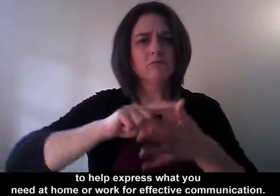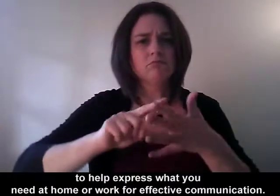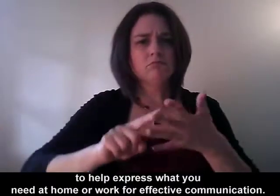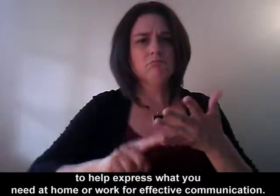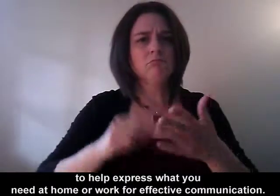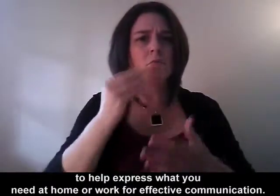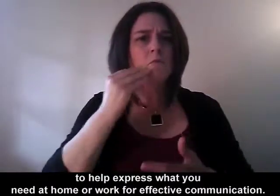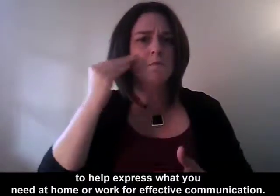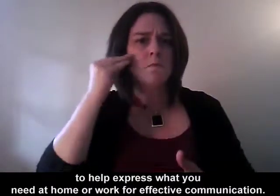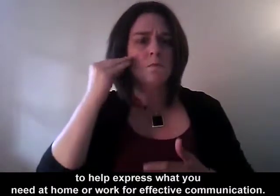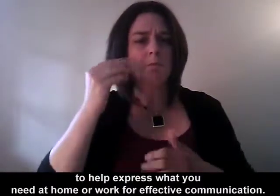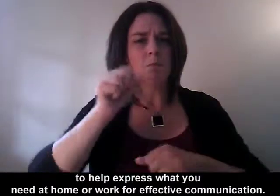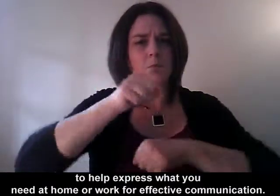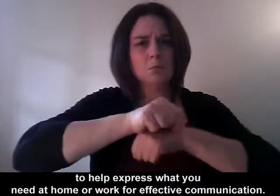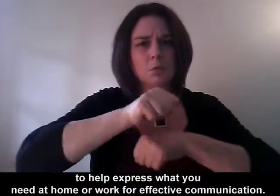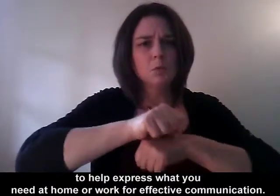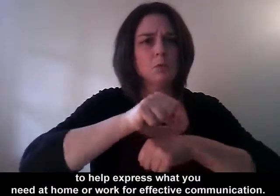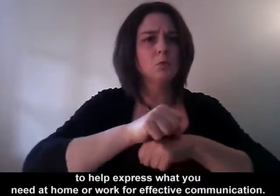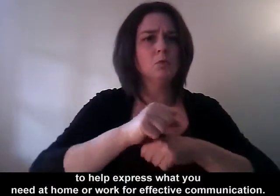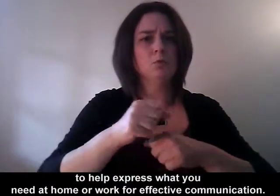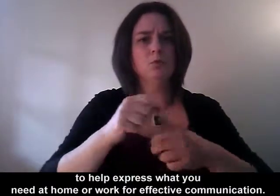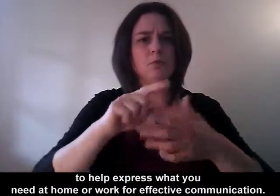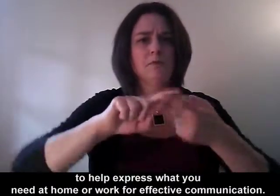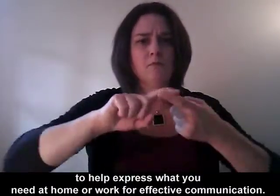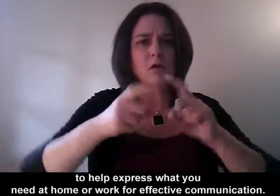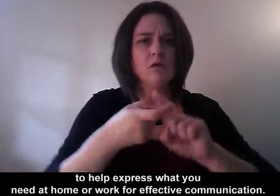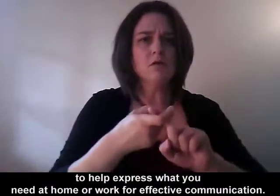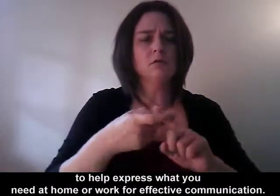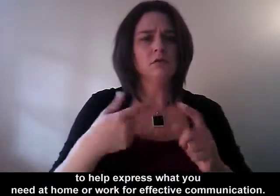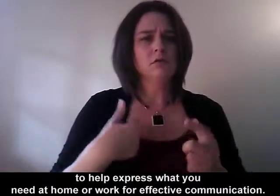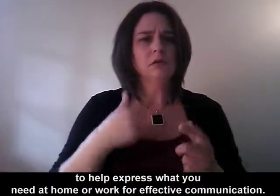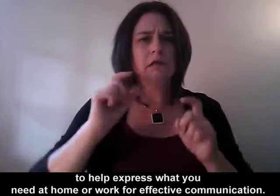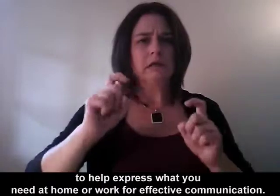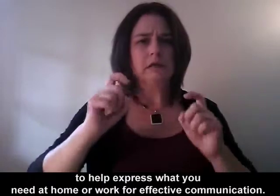express what you need at home or work for effective communication.